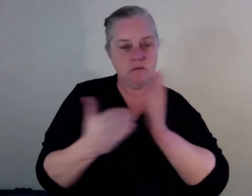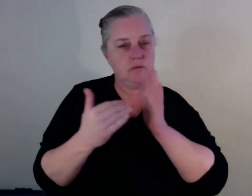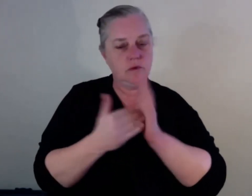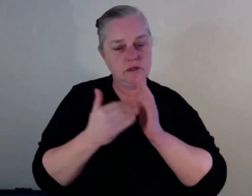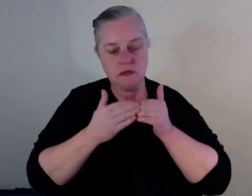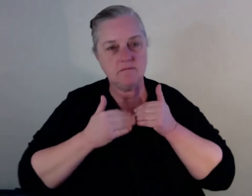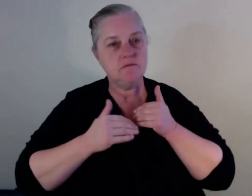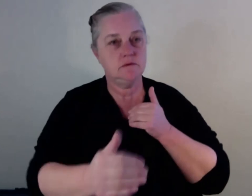land.